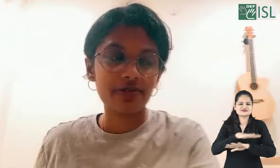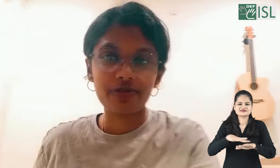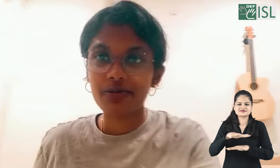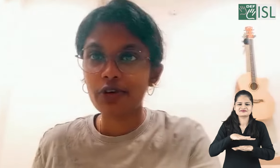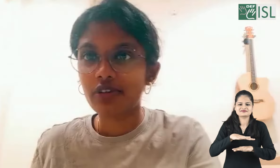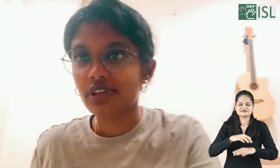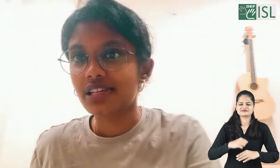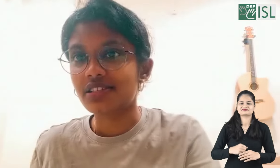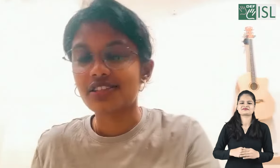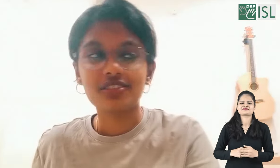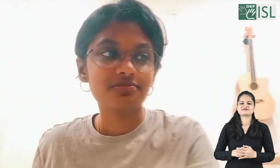from your organization.